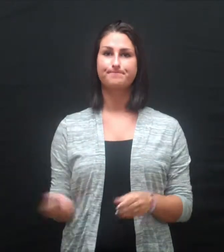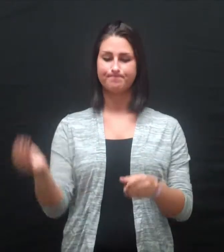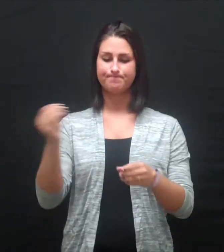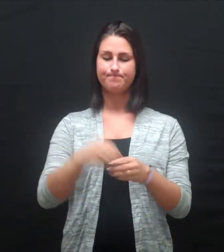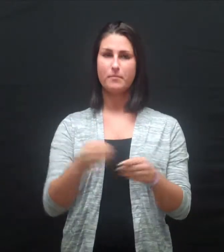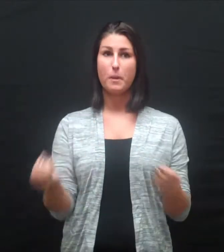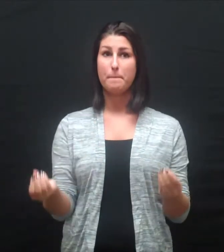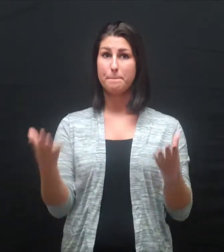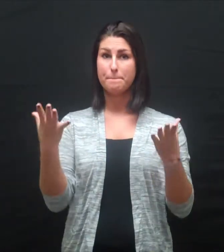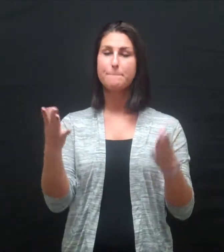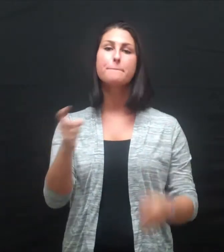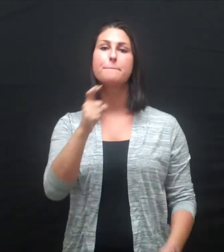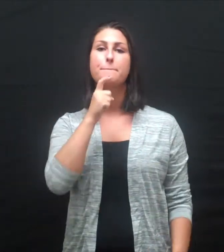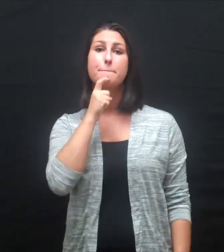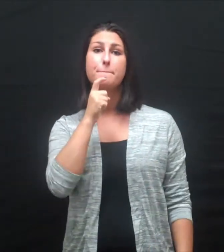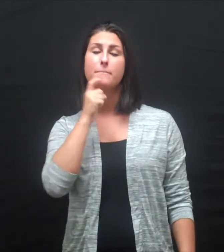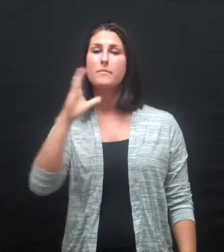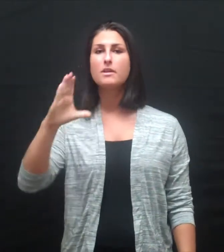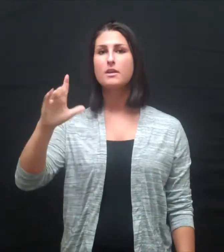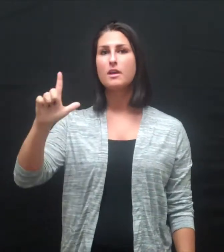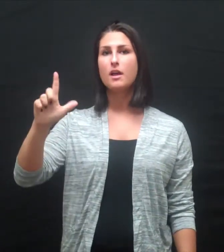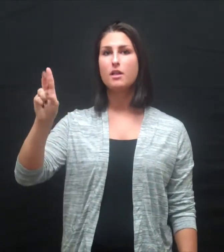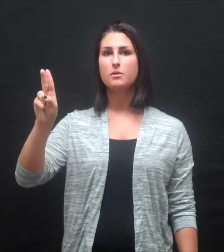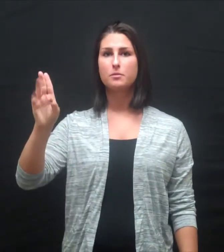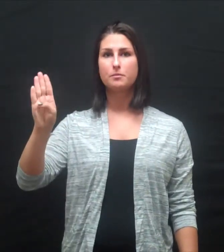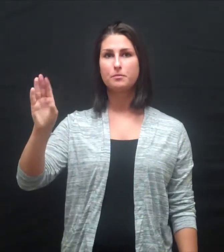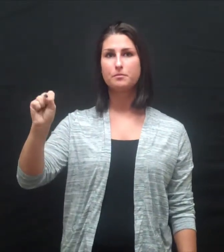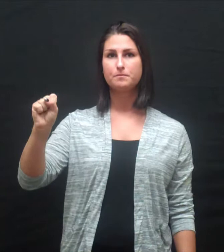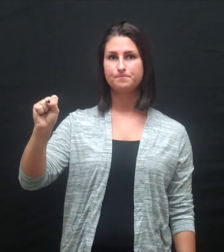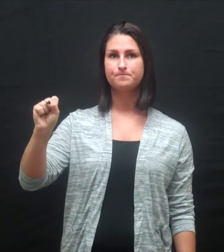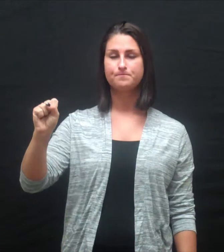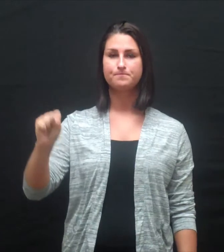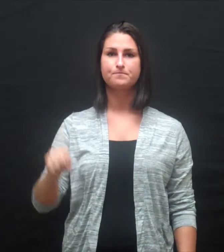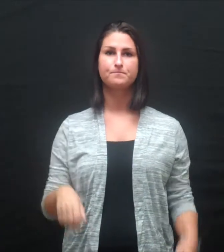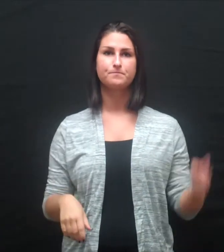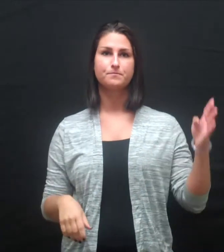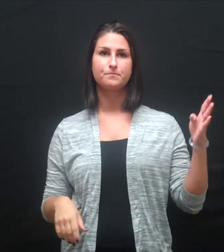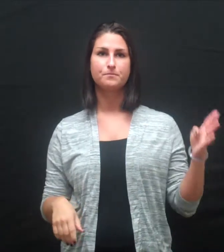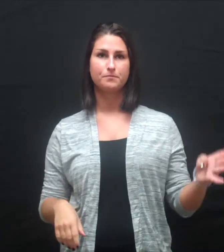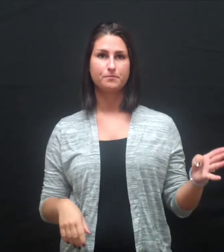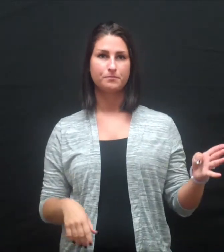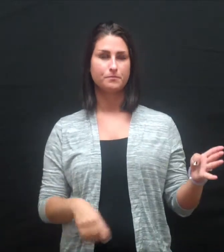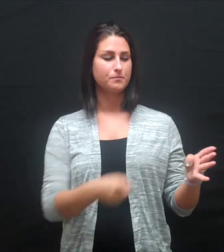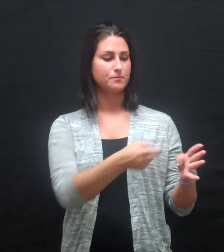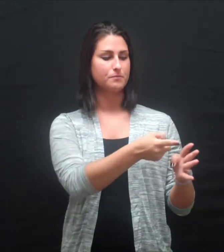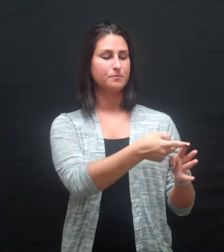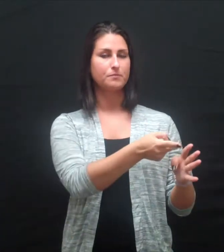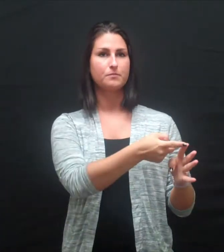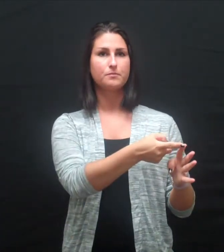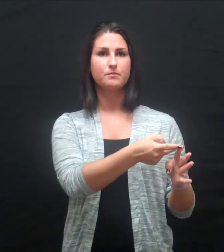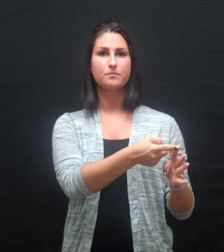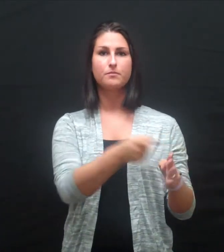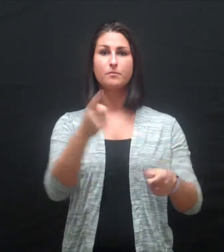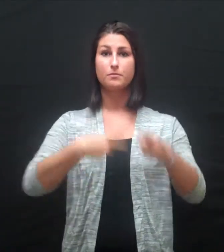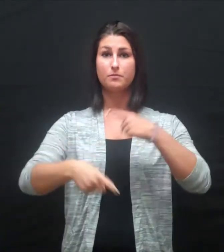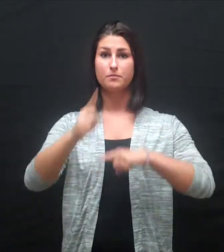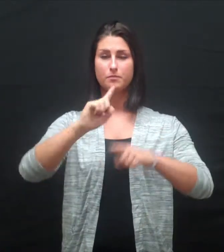I am involved in many Xavier clubs, including Xavier Sign Language Club,